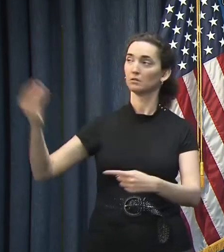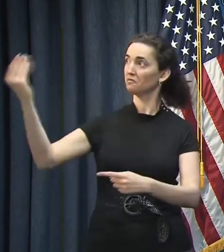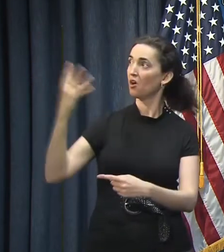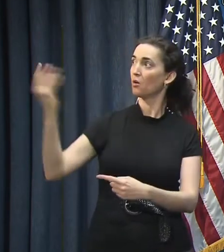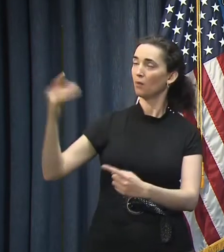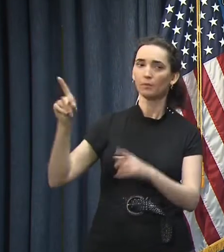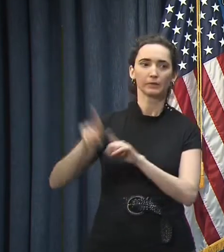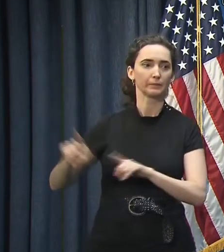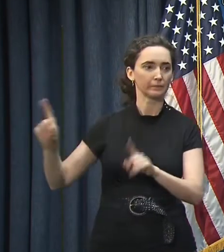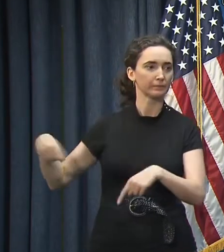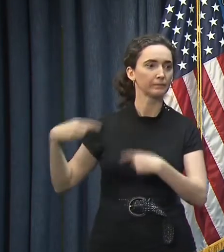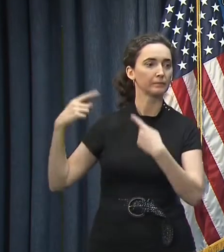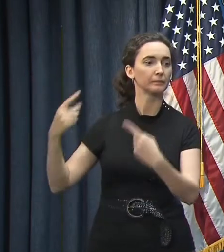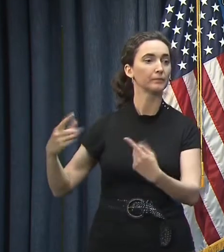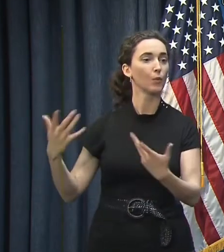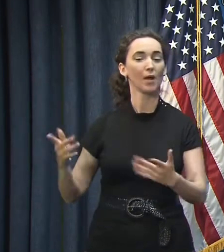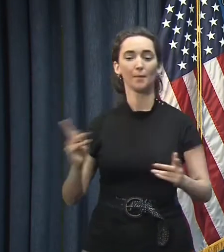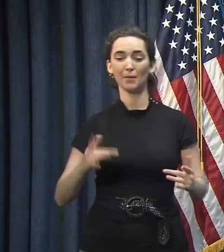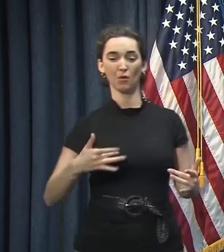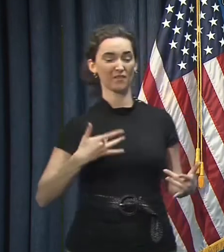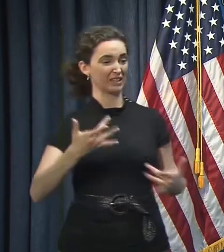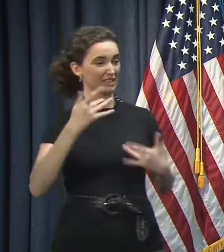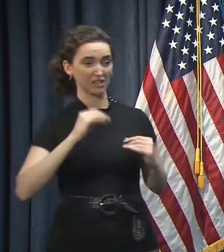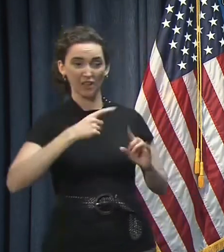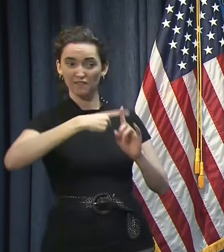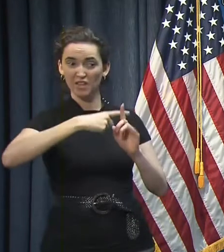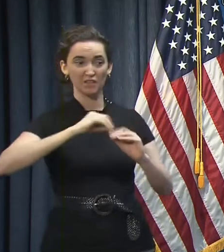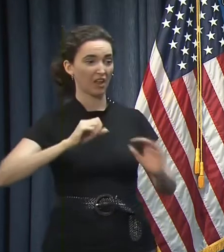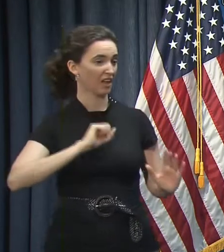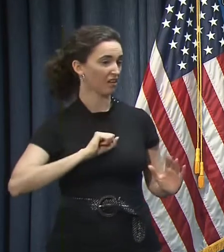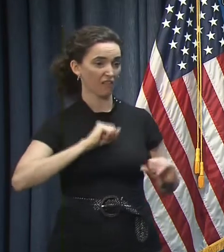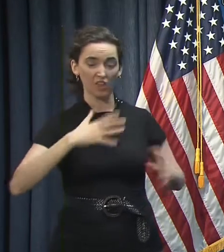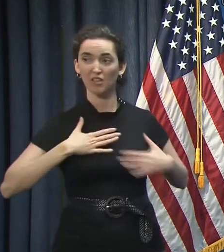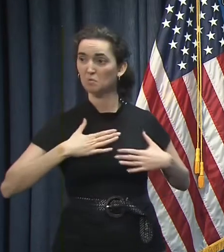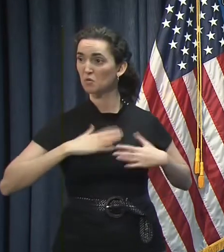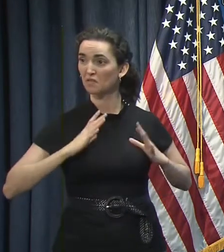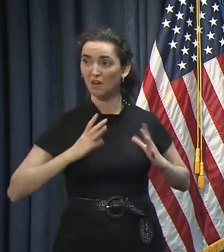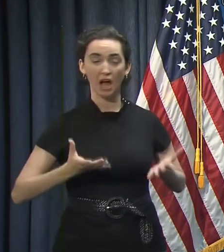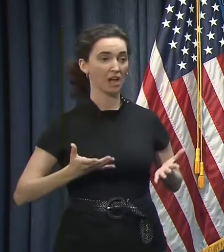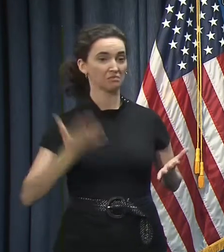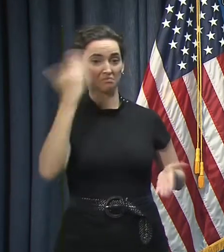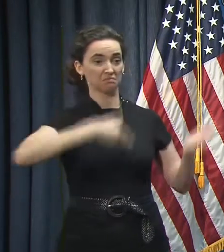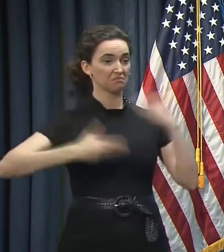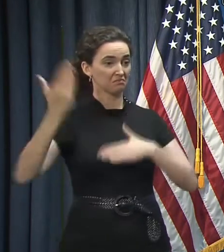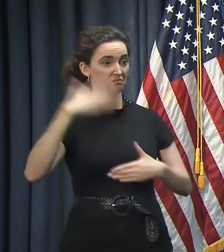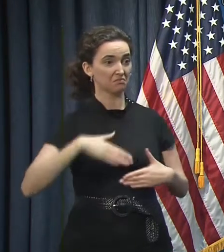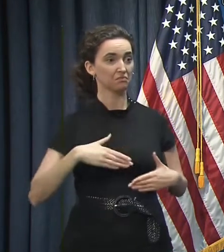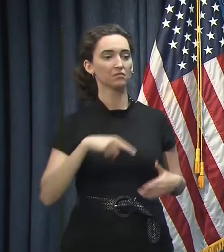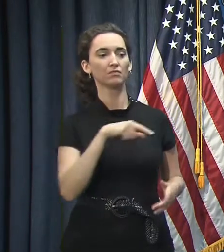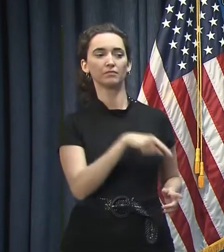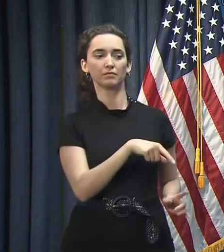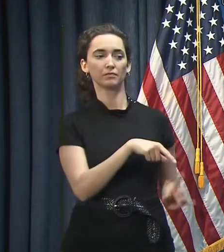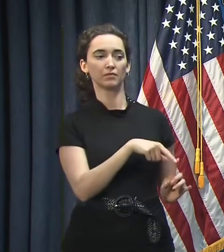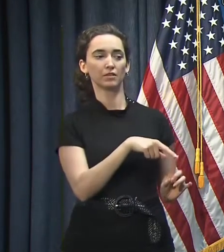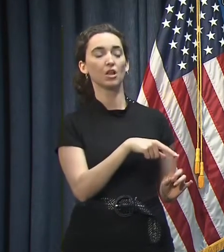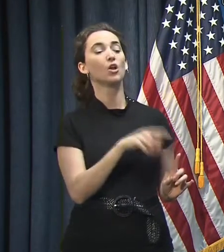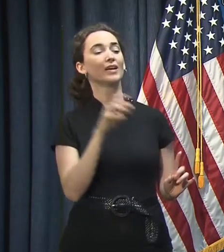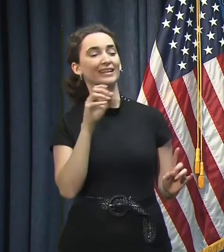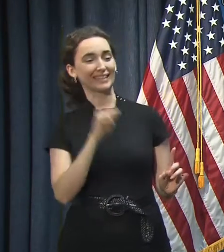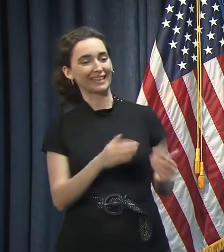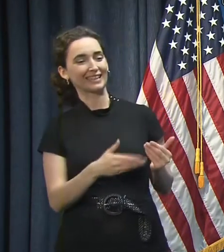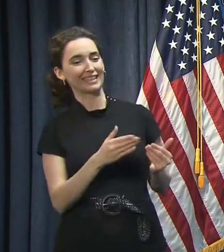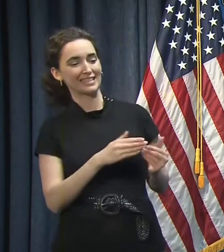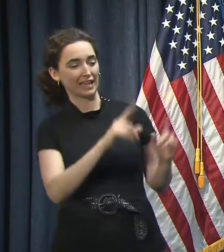is that asymptomatic individuals would be at greater risk for getting a